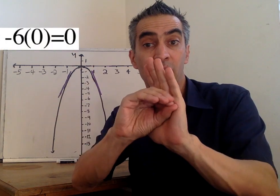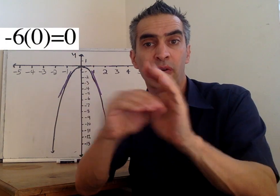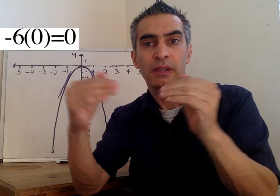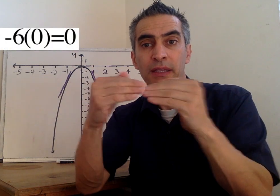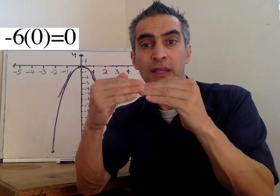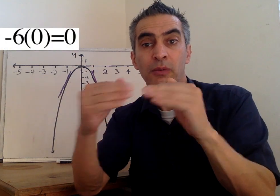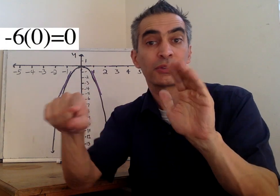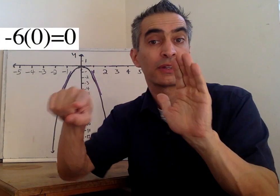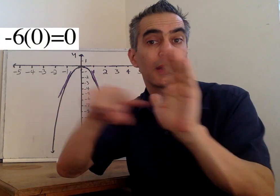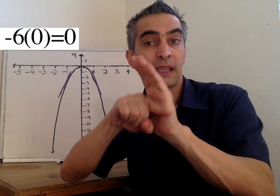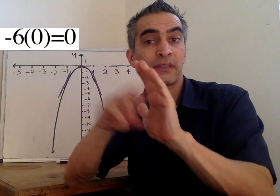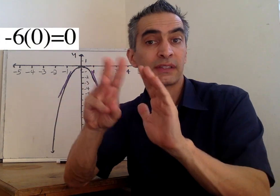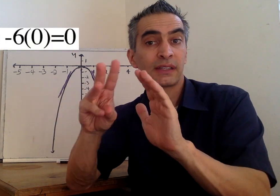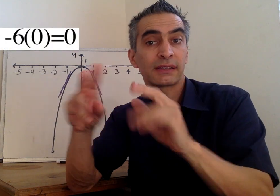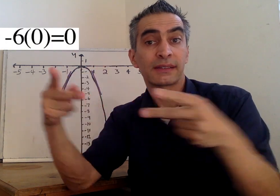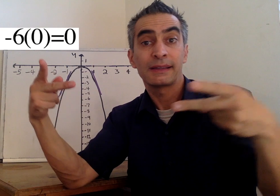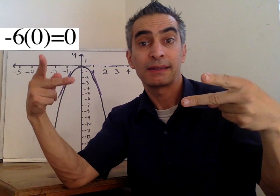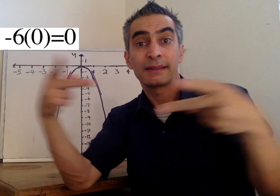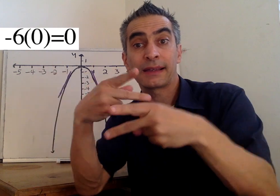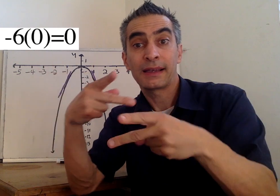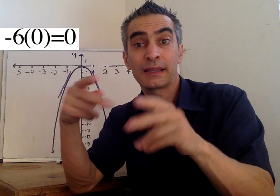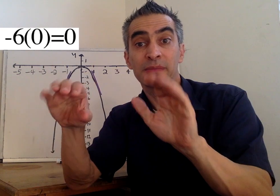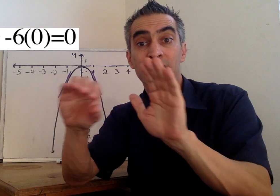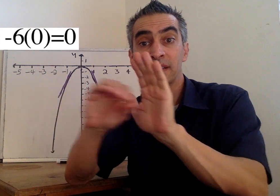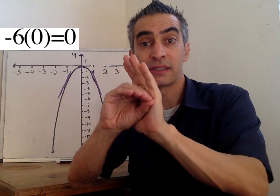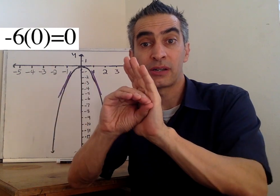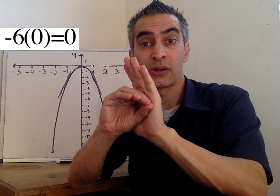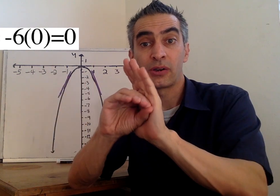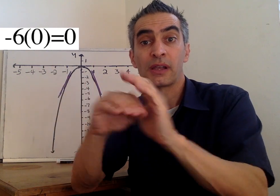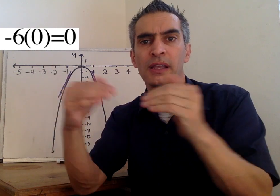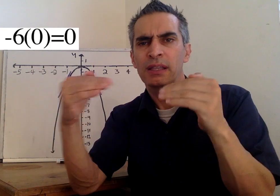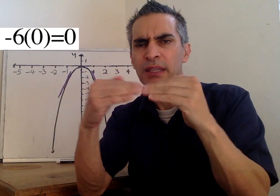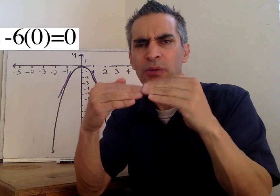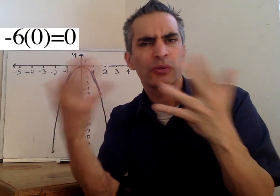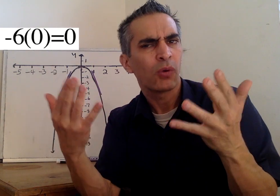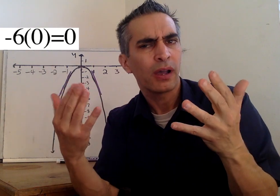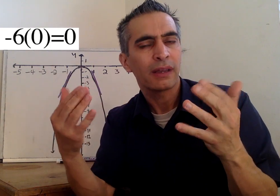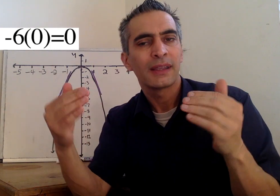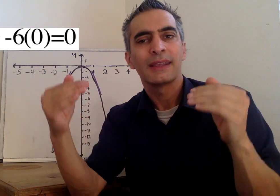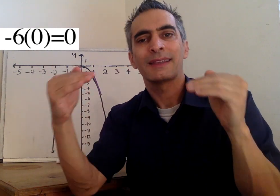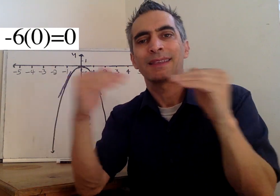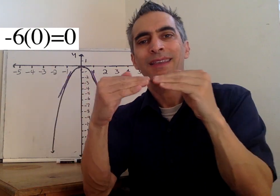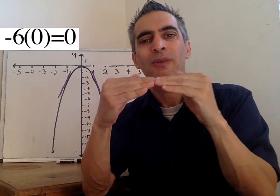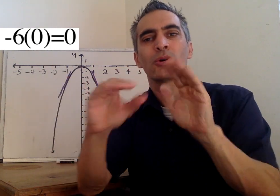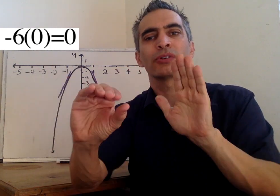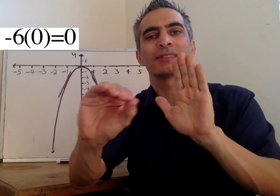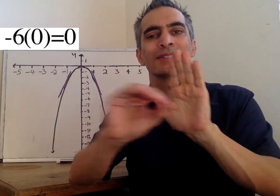equals negative 6 times 0 equals 0.